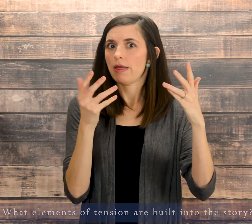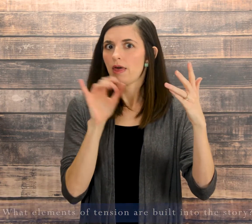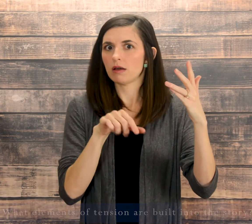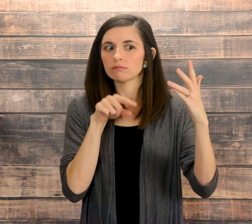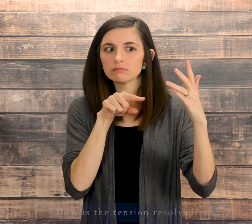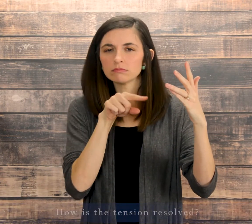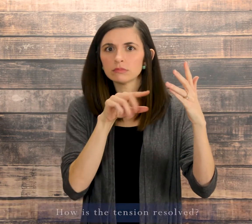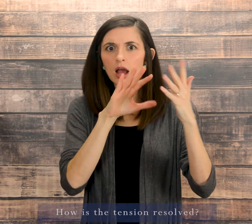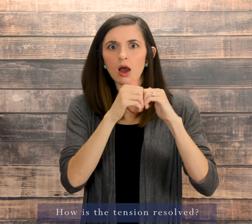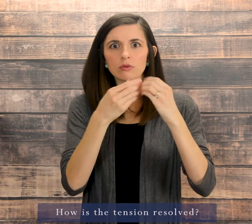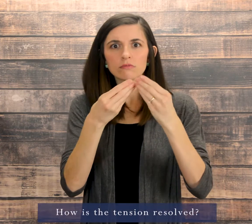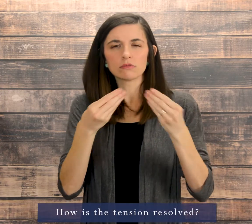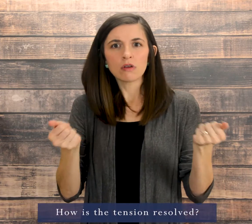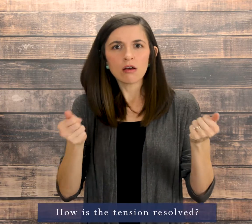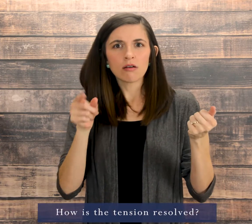How is the tension resolved?